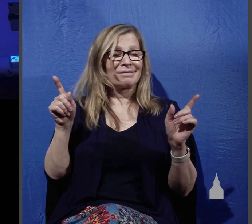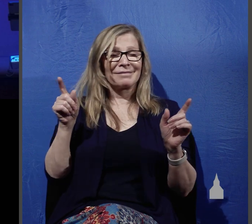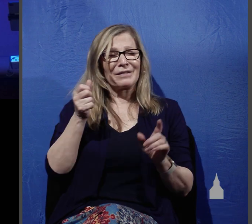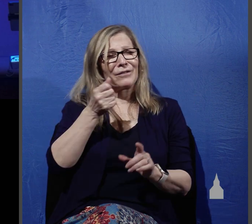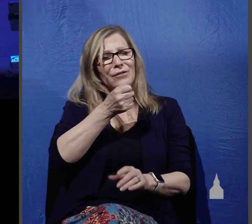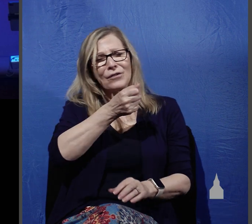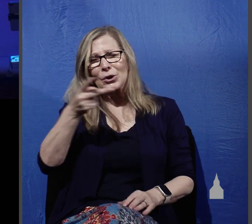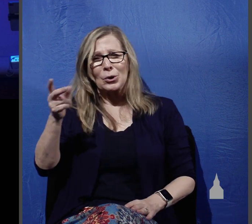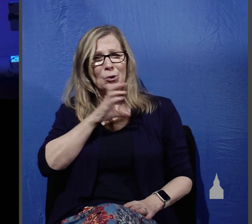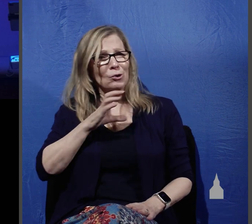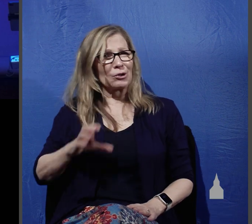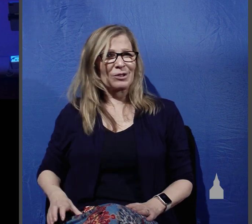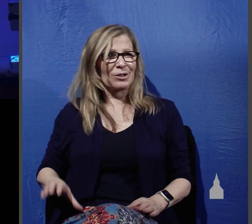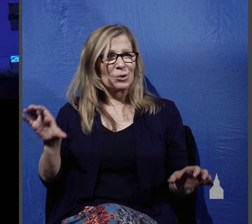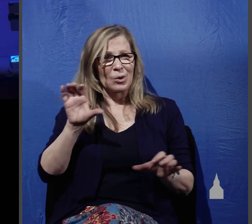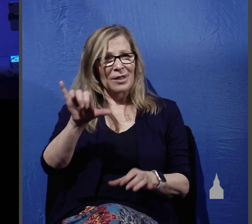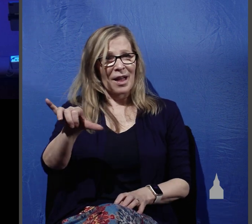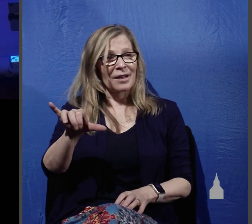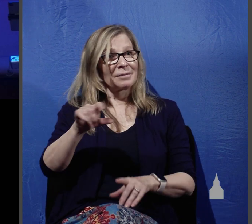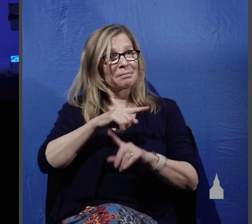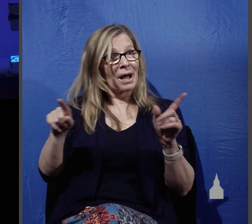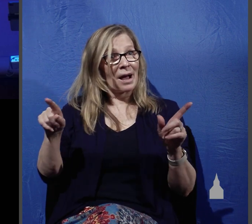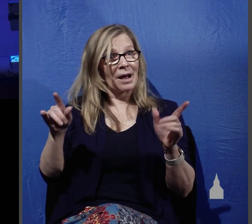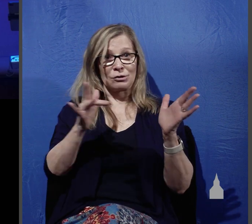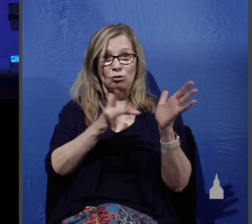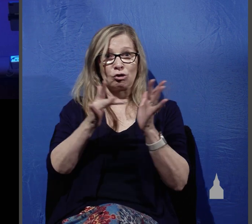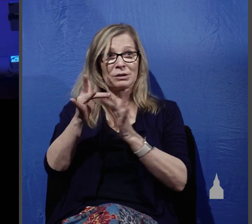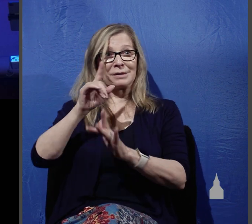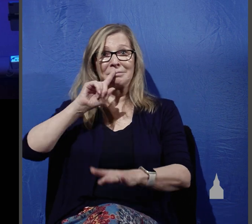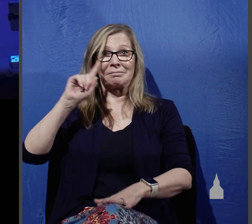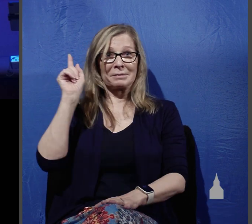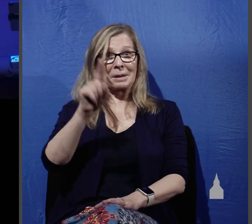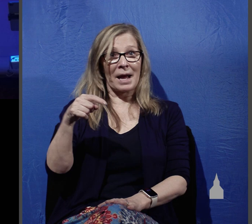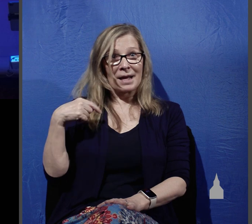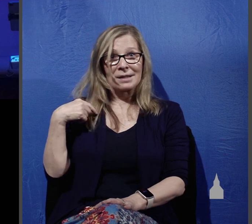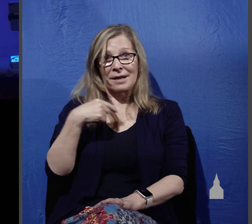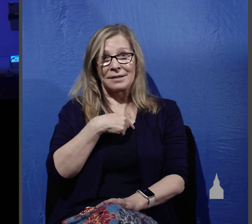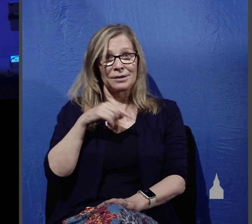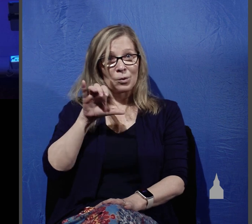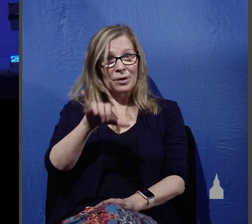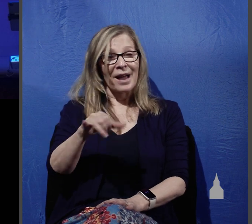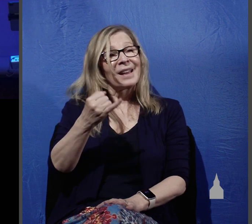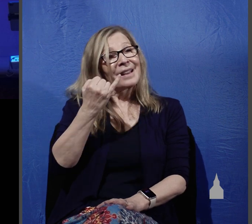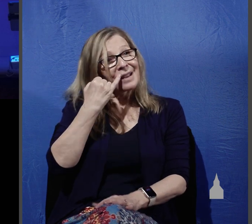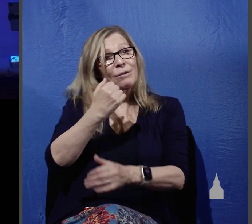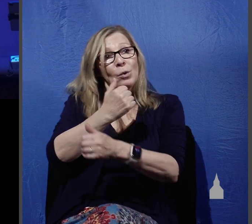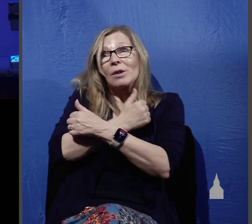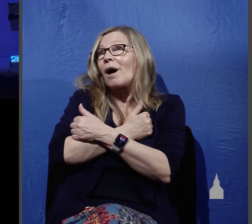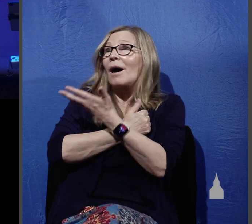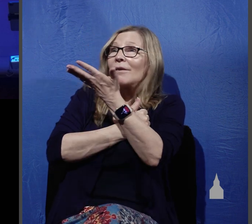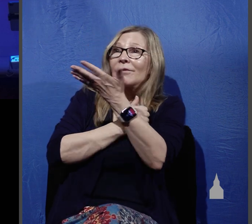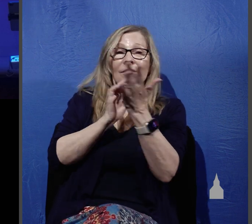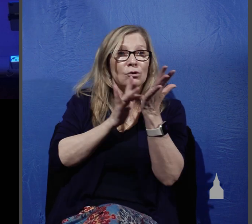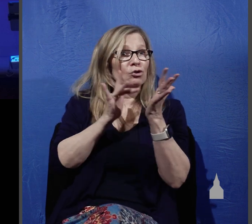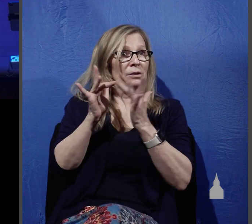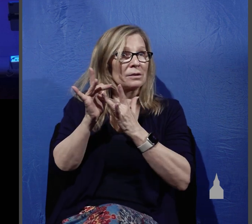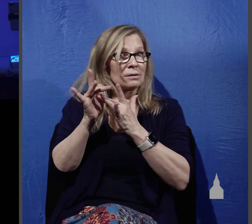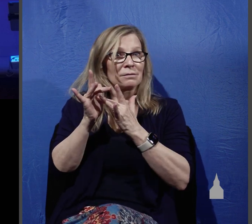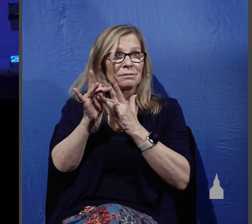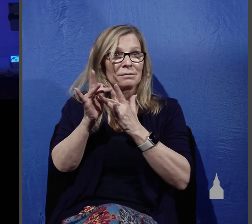this is what Jesus commands us to do so if you love him you're going to if you didn't know